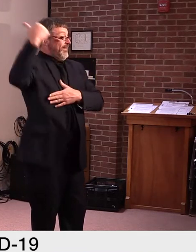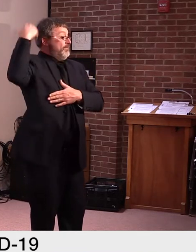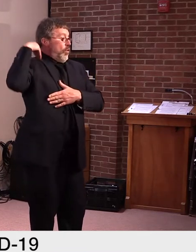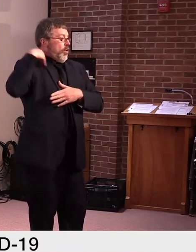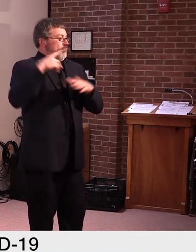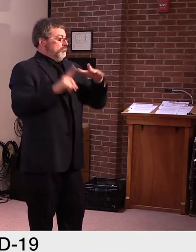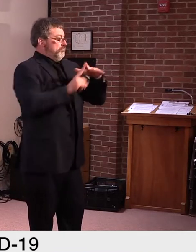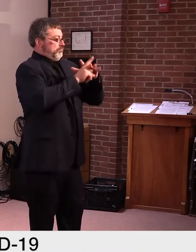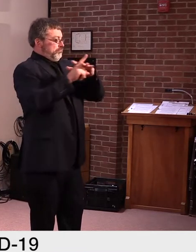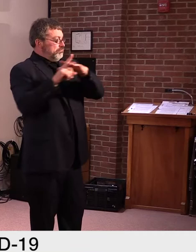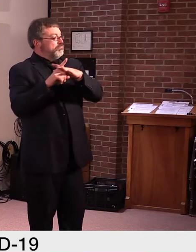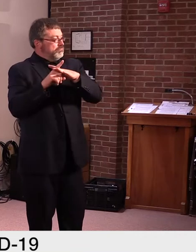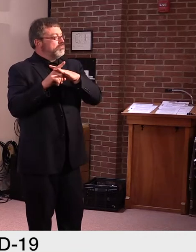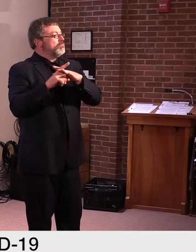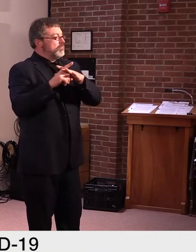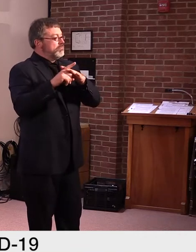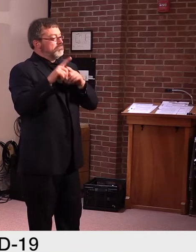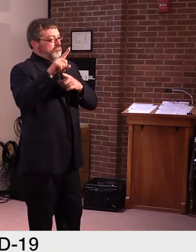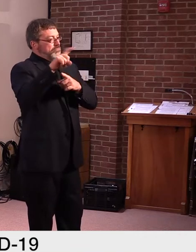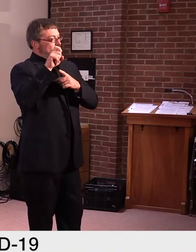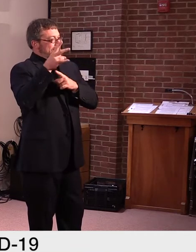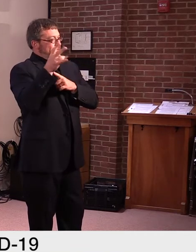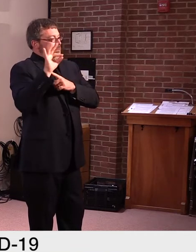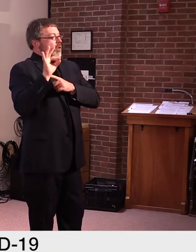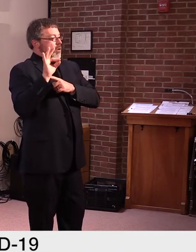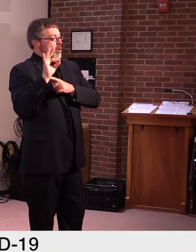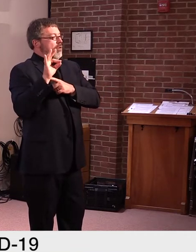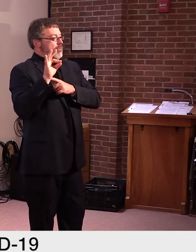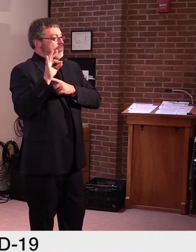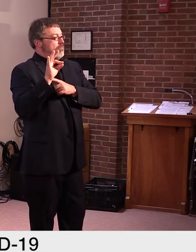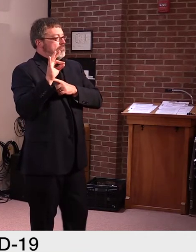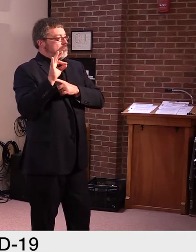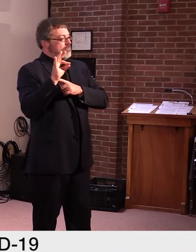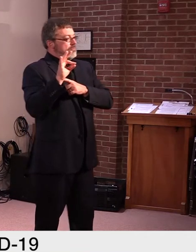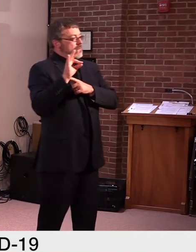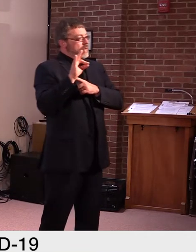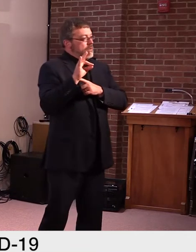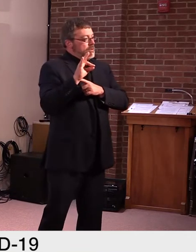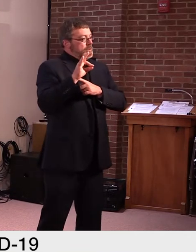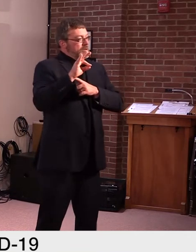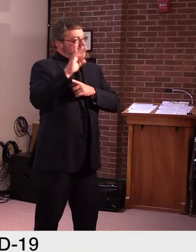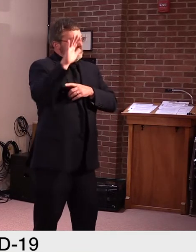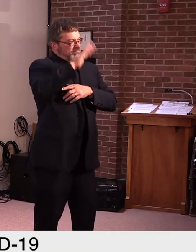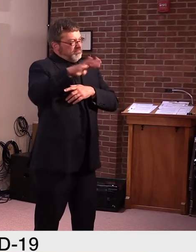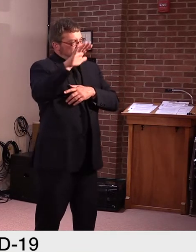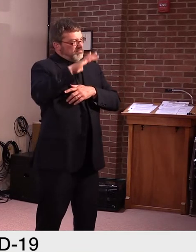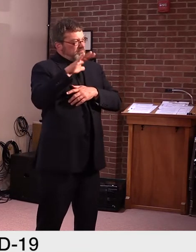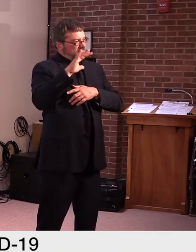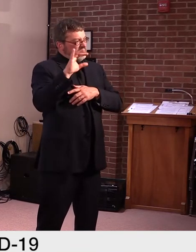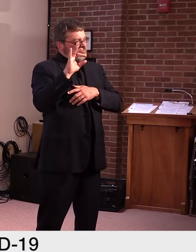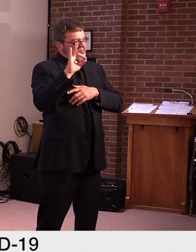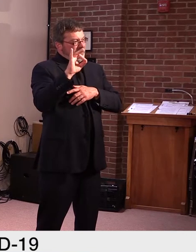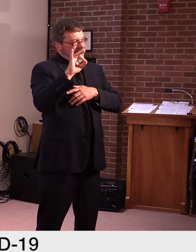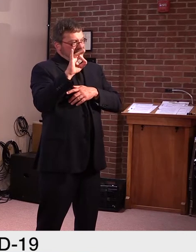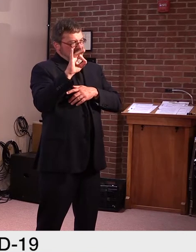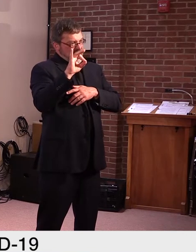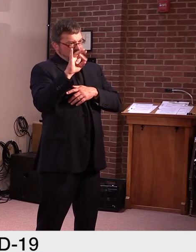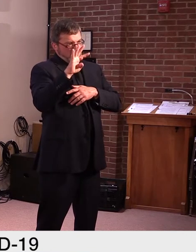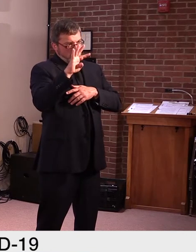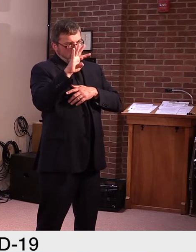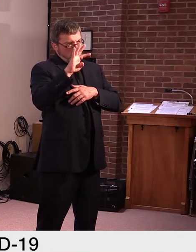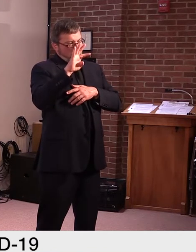Mississippi of 179. That's about 84.8% of the total population. Um, we have